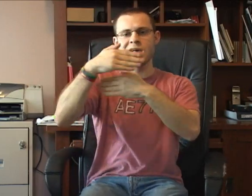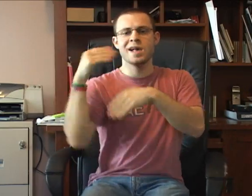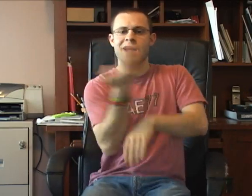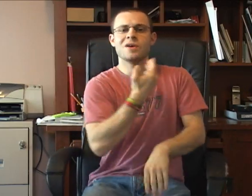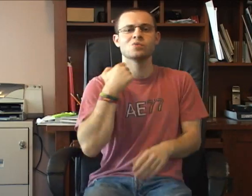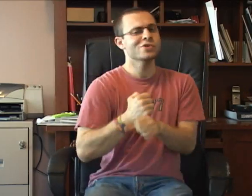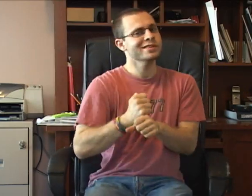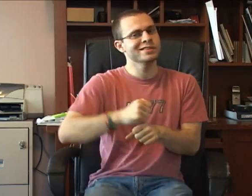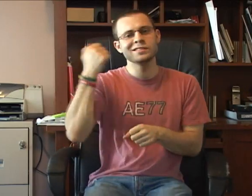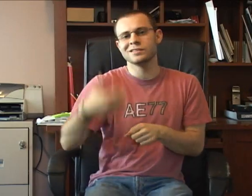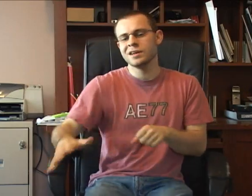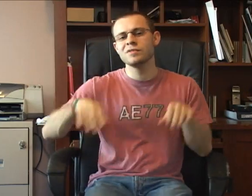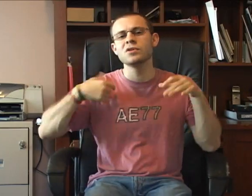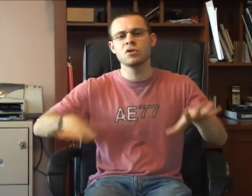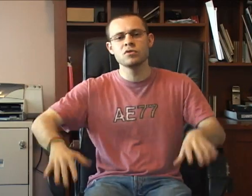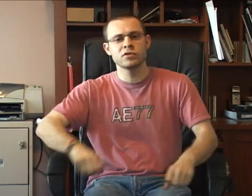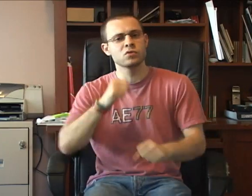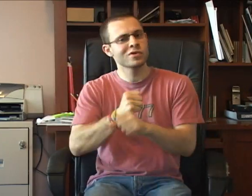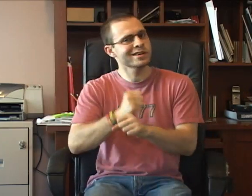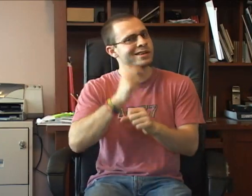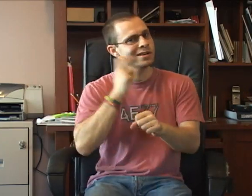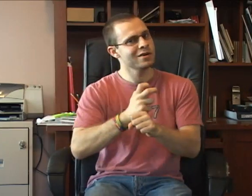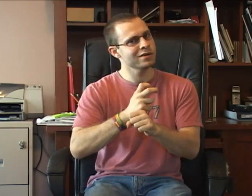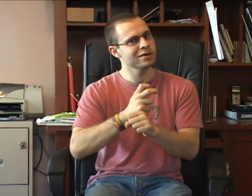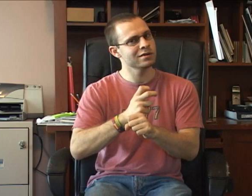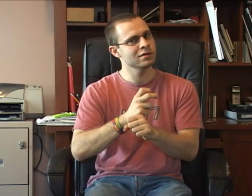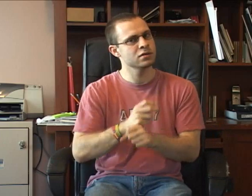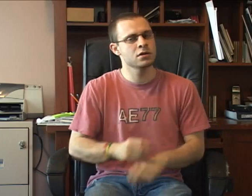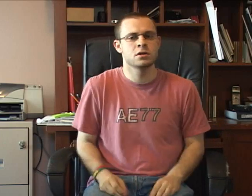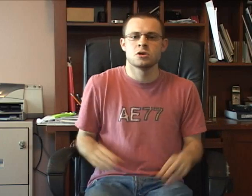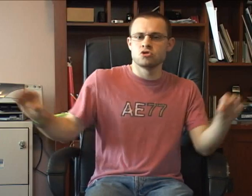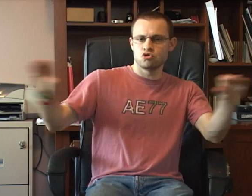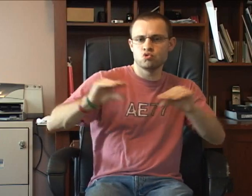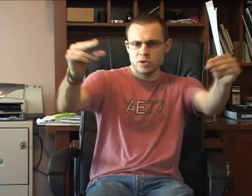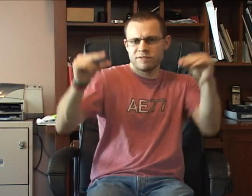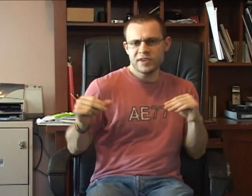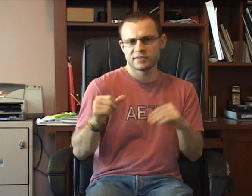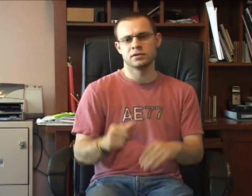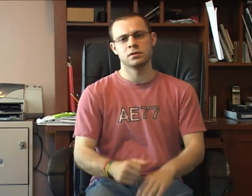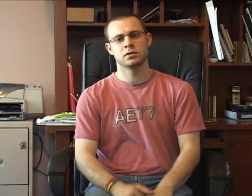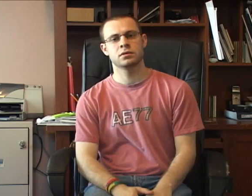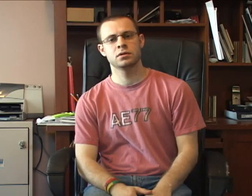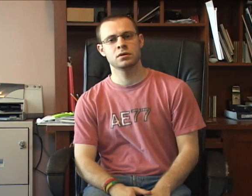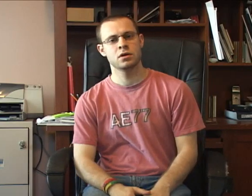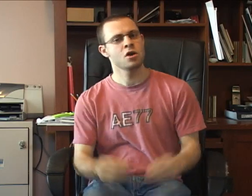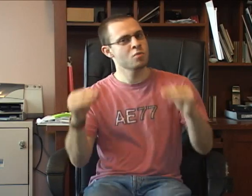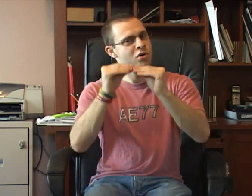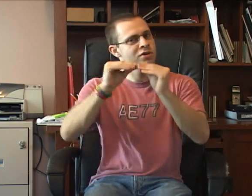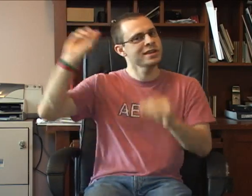Our work is never over It has us stronger that ever done